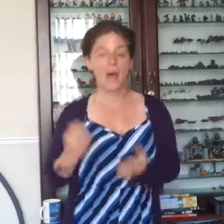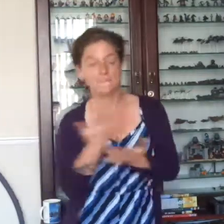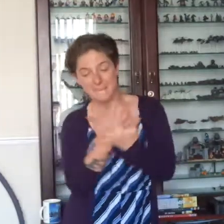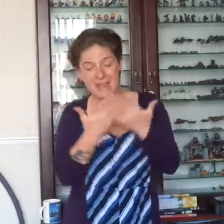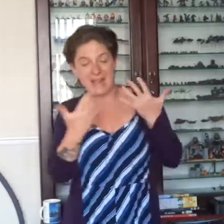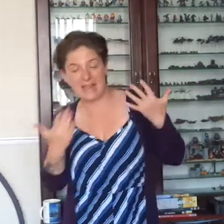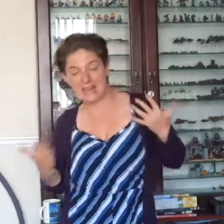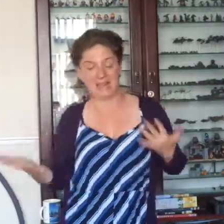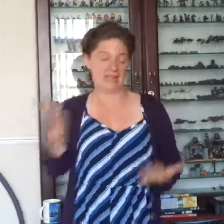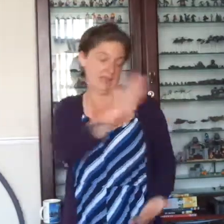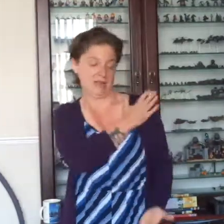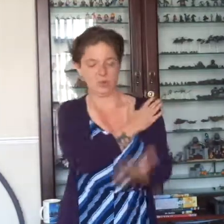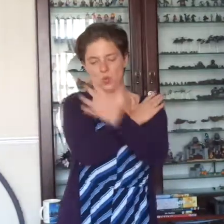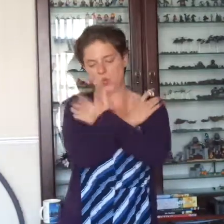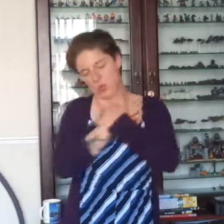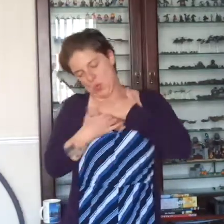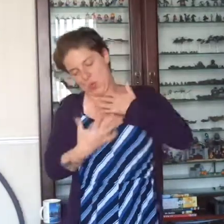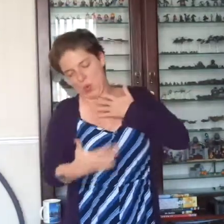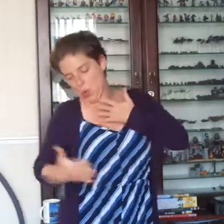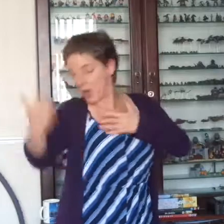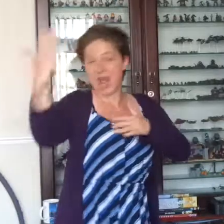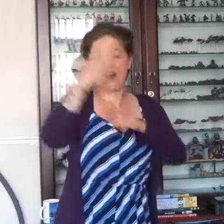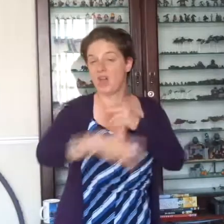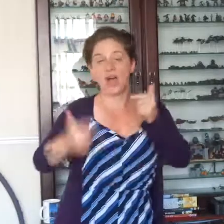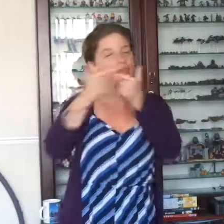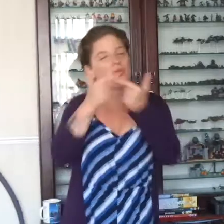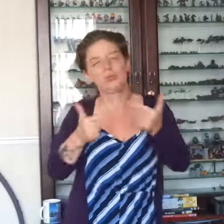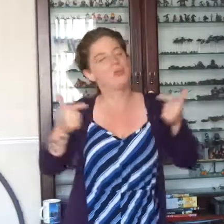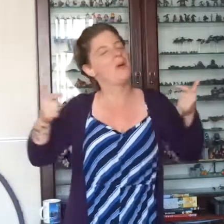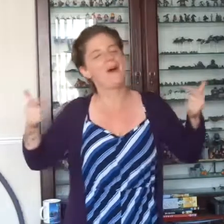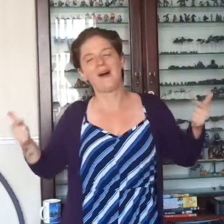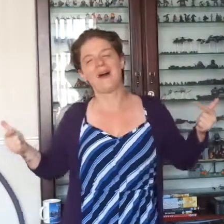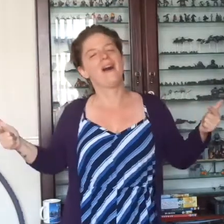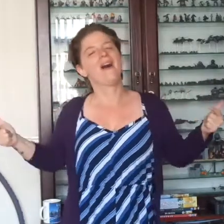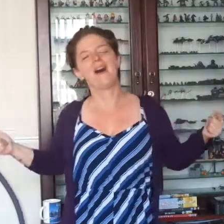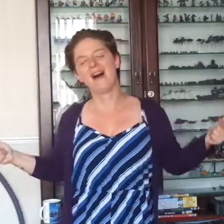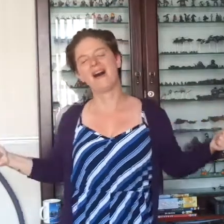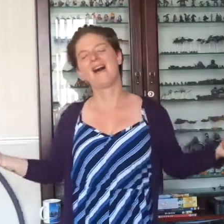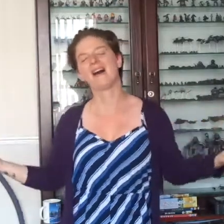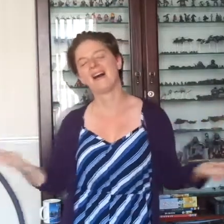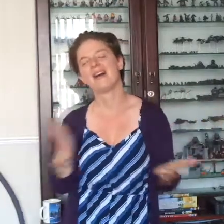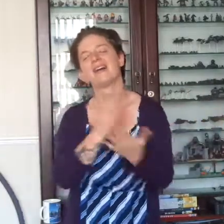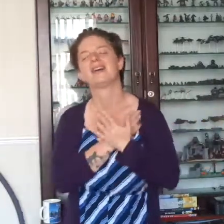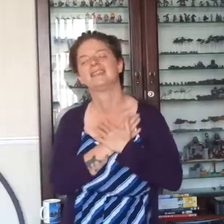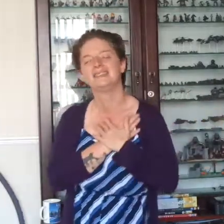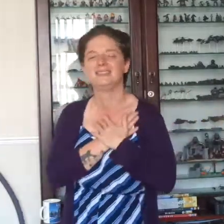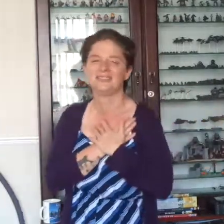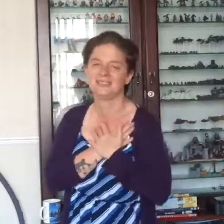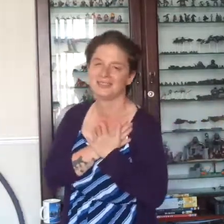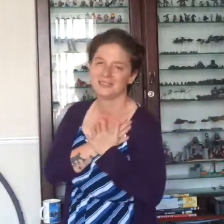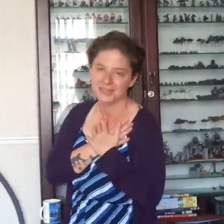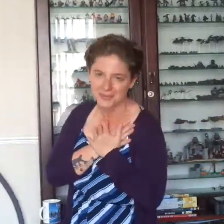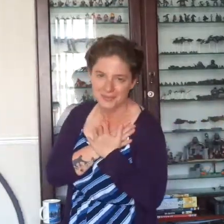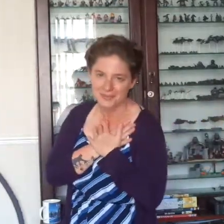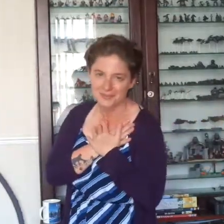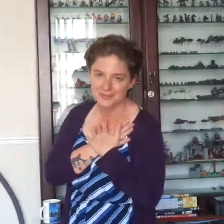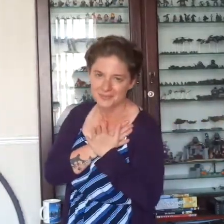days in your world is never too I just